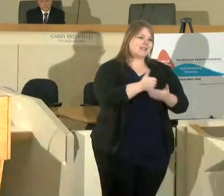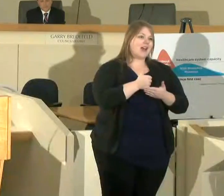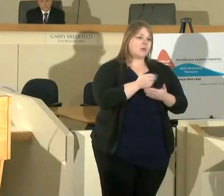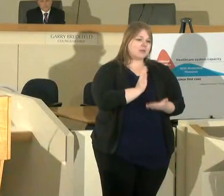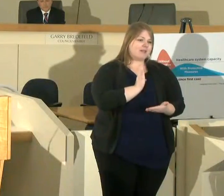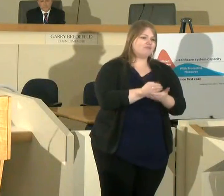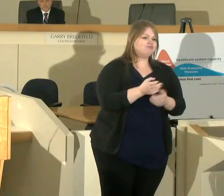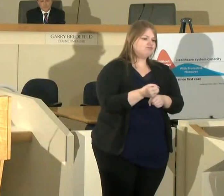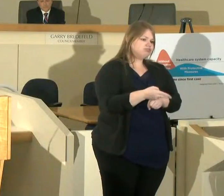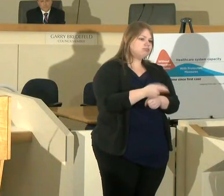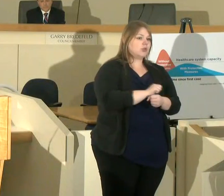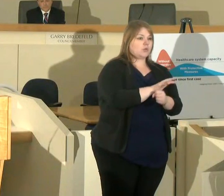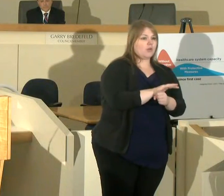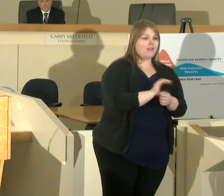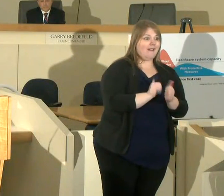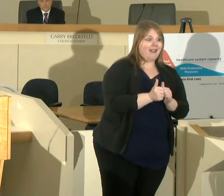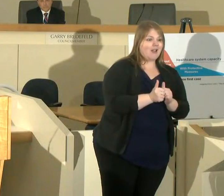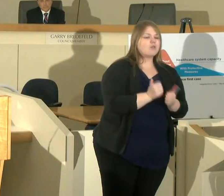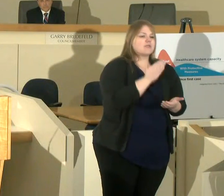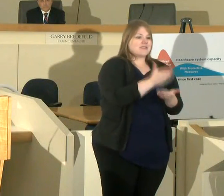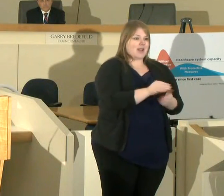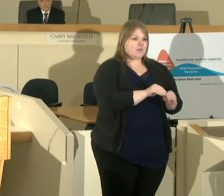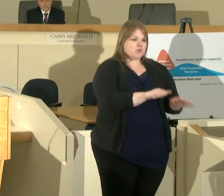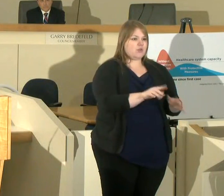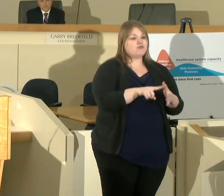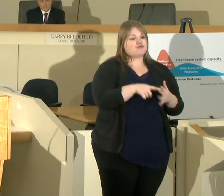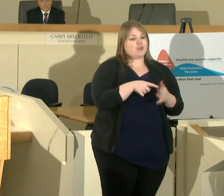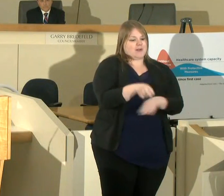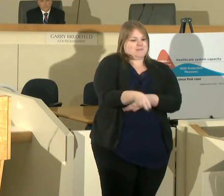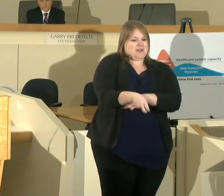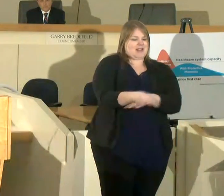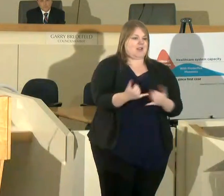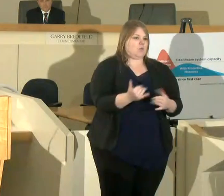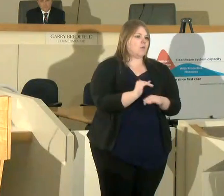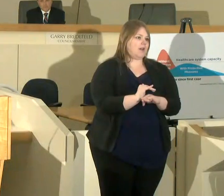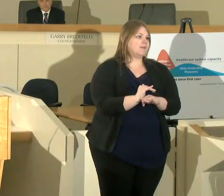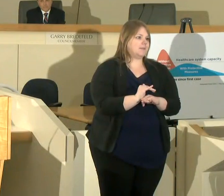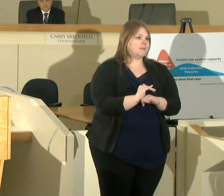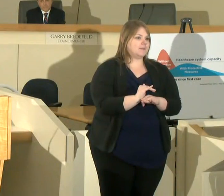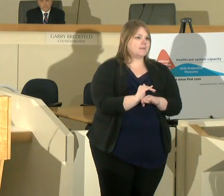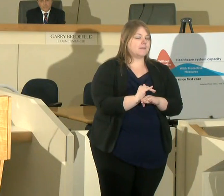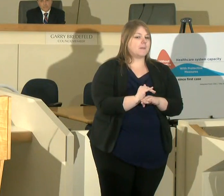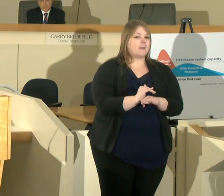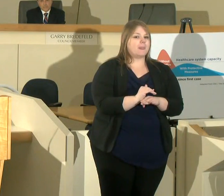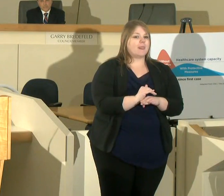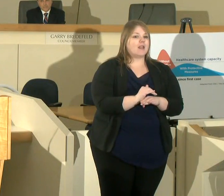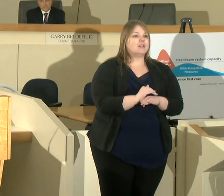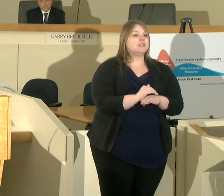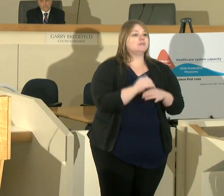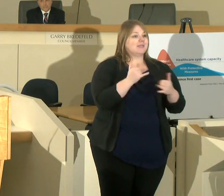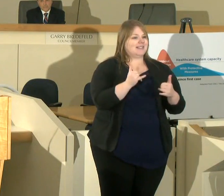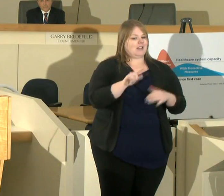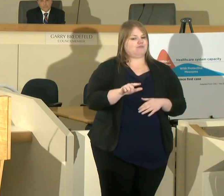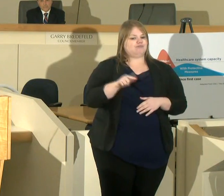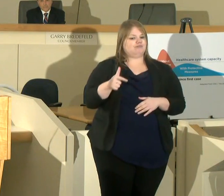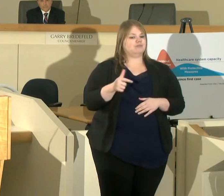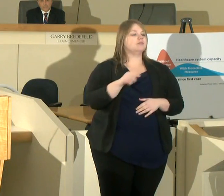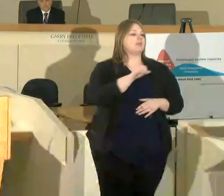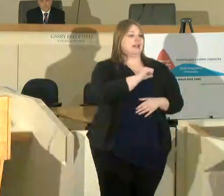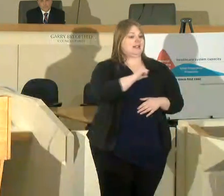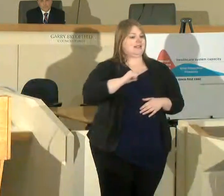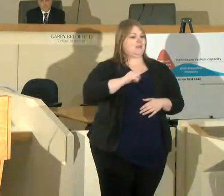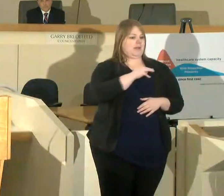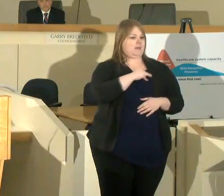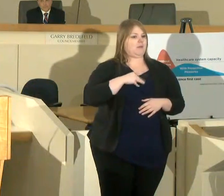stopping its spread starting at midnight tonight and with that i will introduce our next speaker assembly member